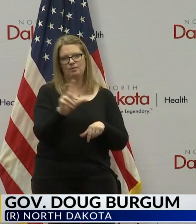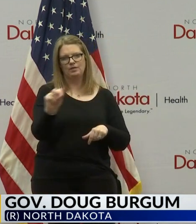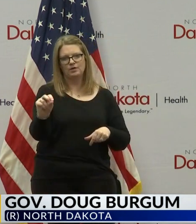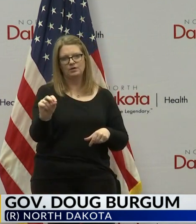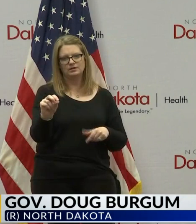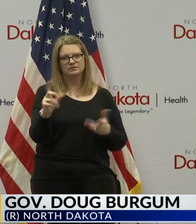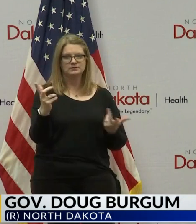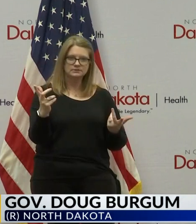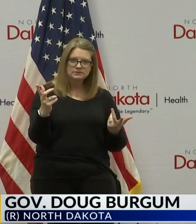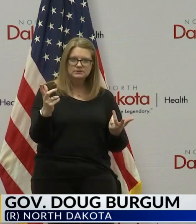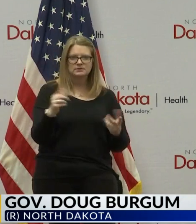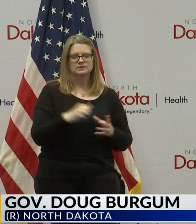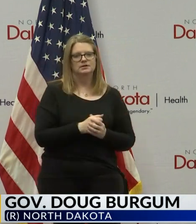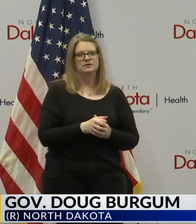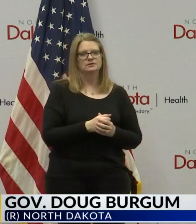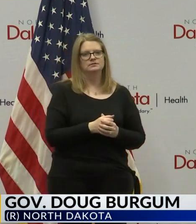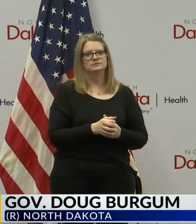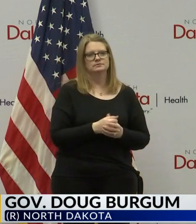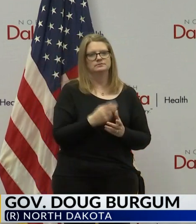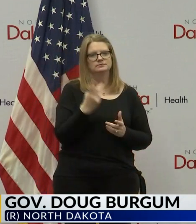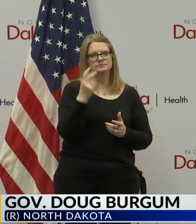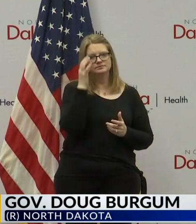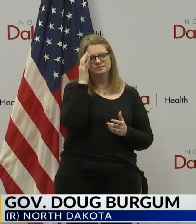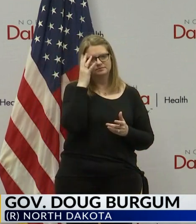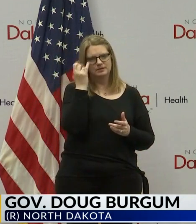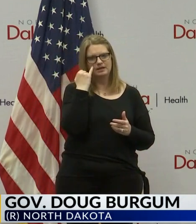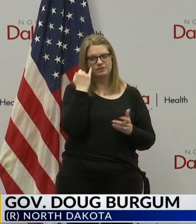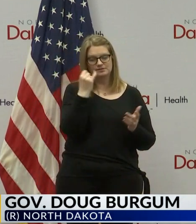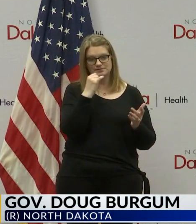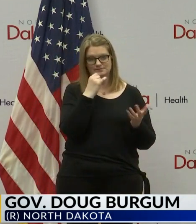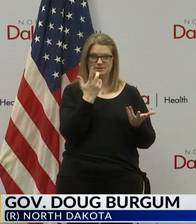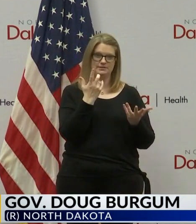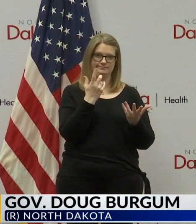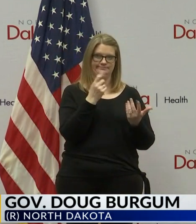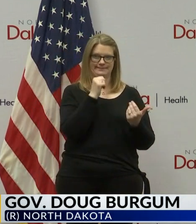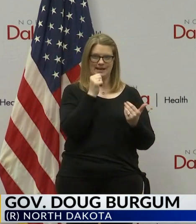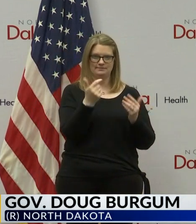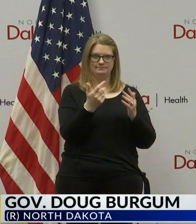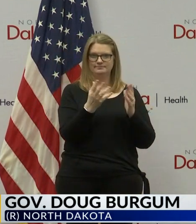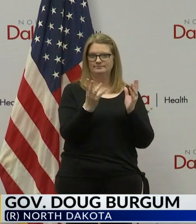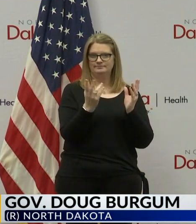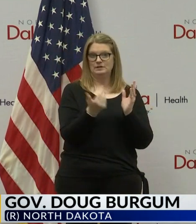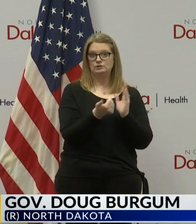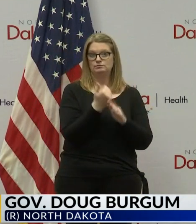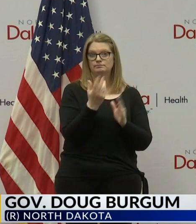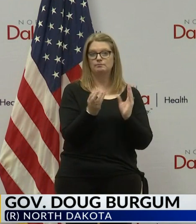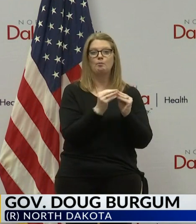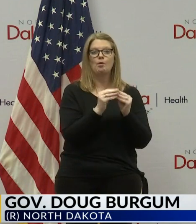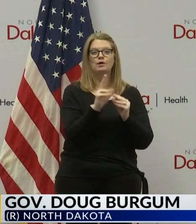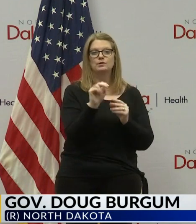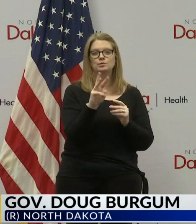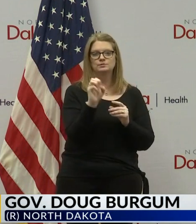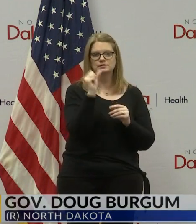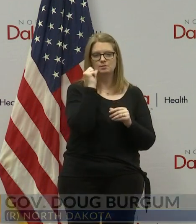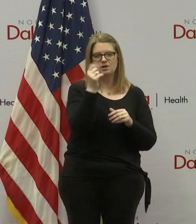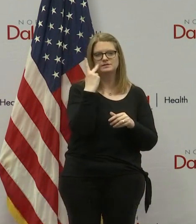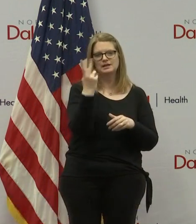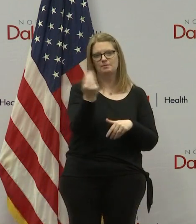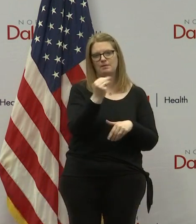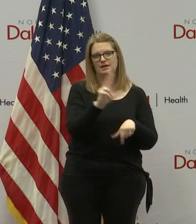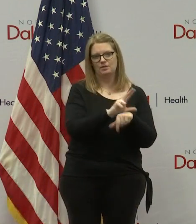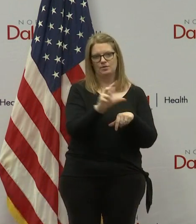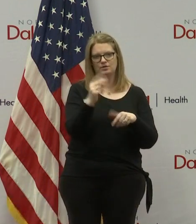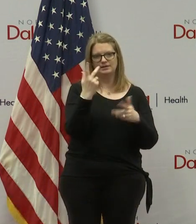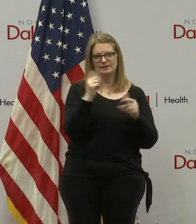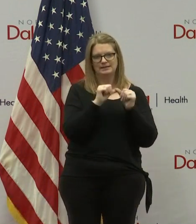.30, assuming we don't have another breaking news story tomorrow. But hopefully we'll have that. We'll see you on Monday at 3.30. Thank you. Stay healthy,